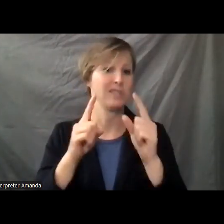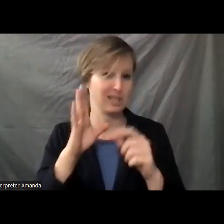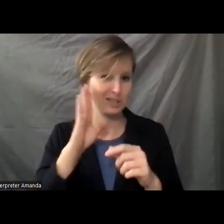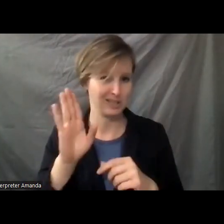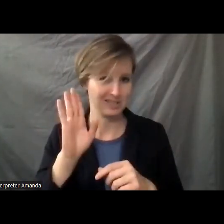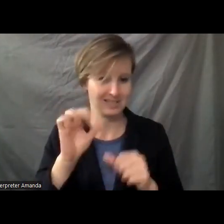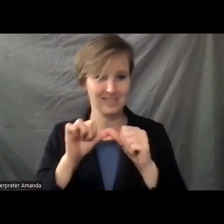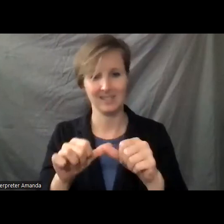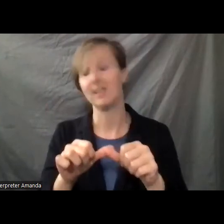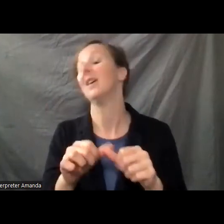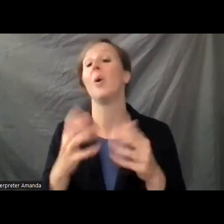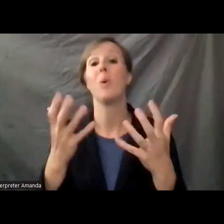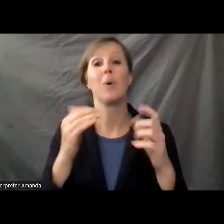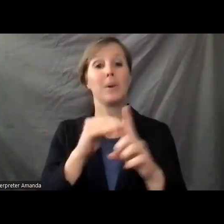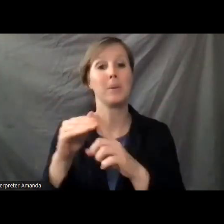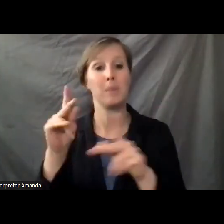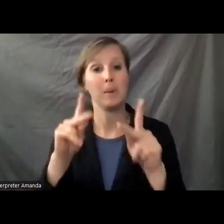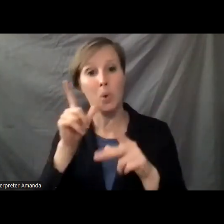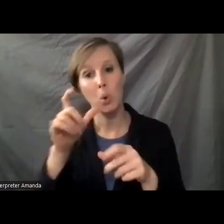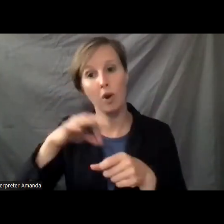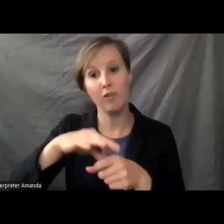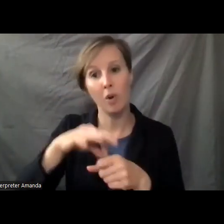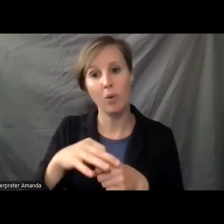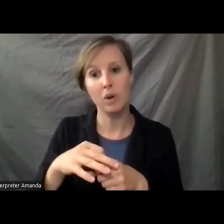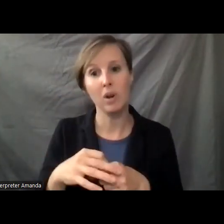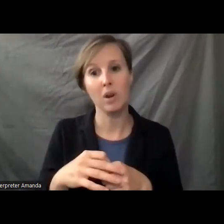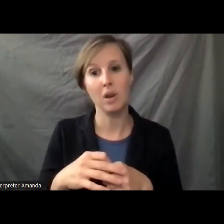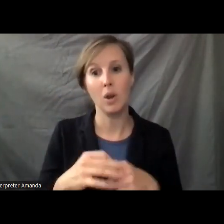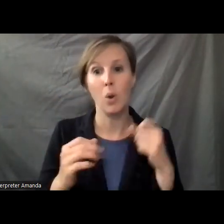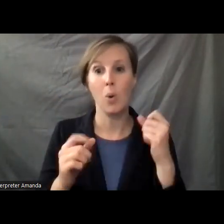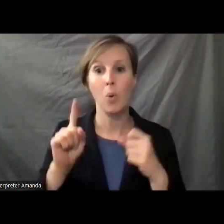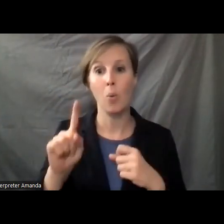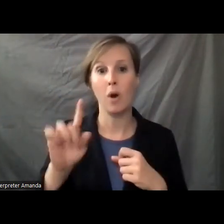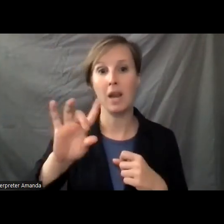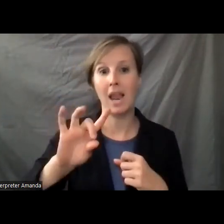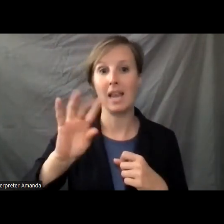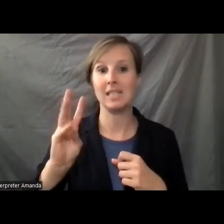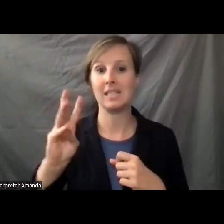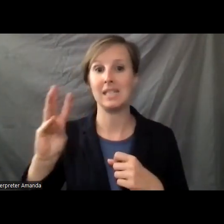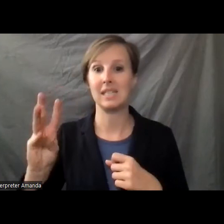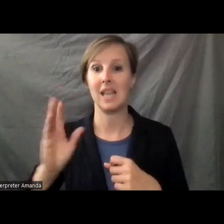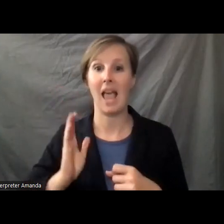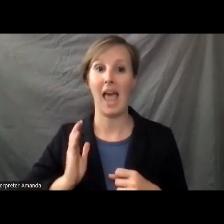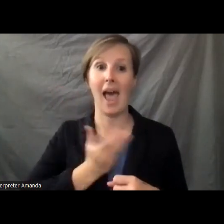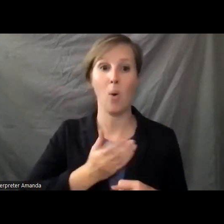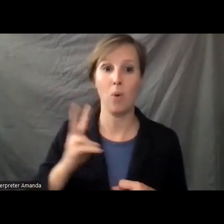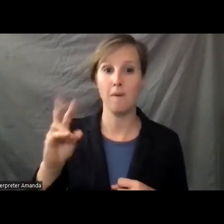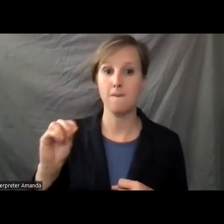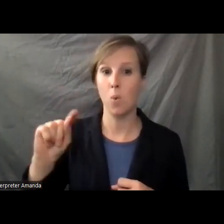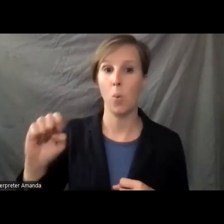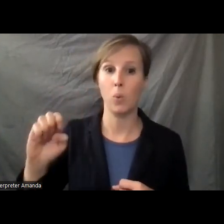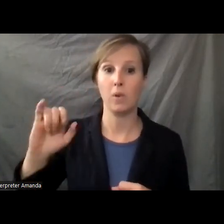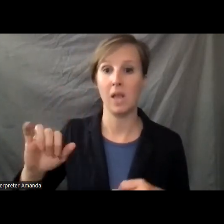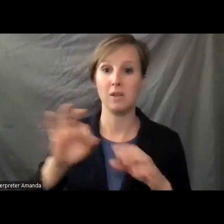We wanted to remind folks who are voting that 1-866-OUR-VOTE is a free